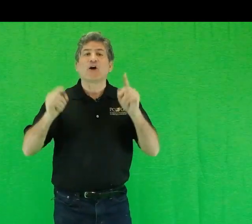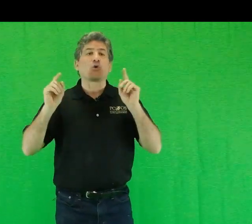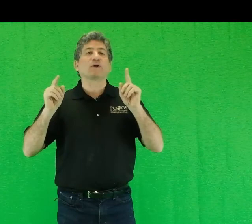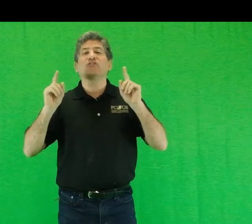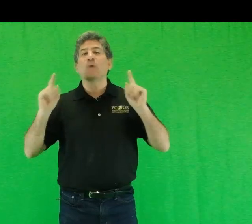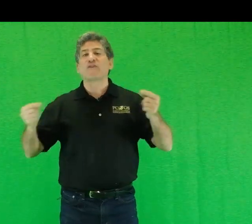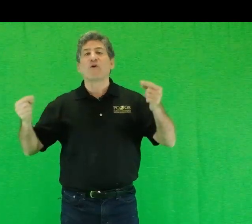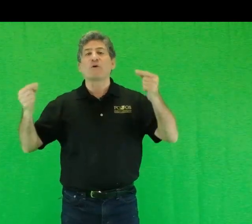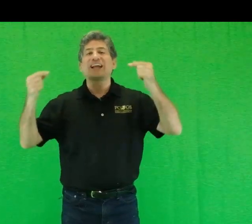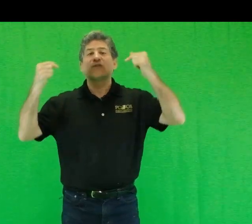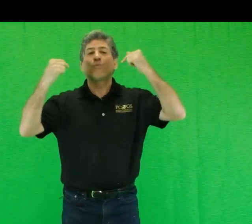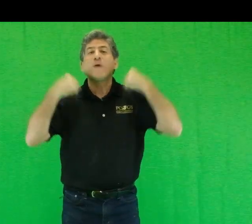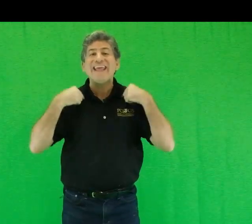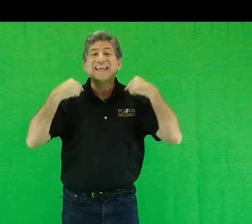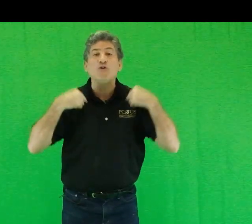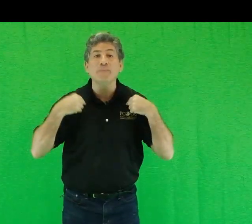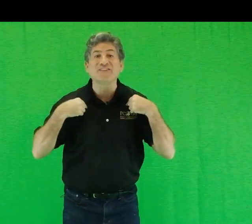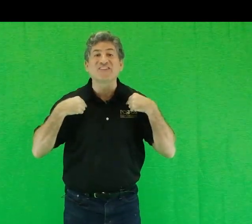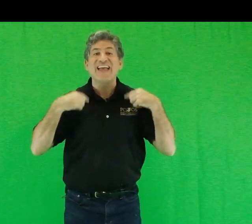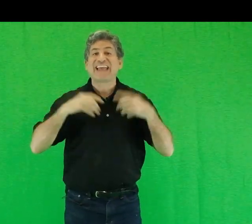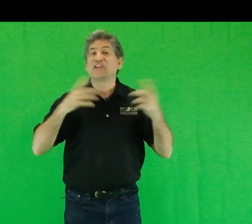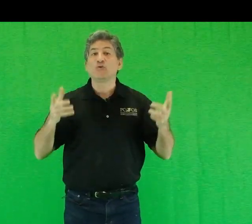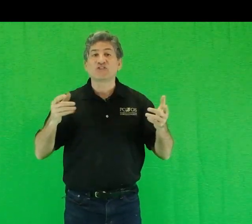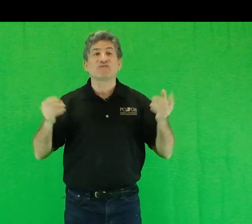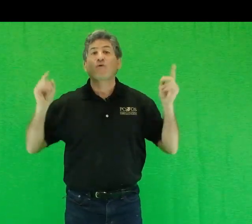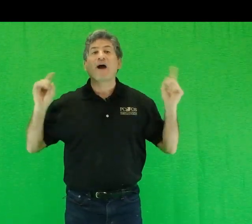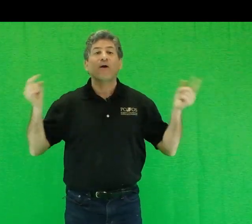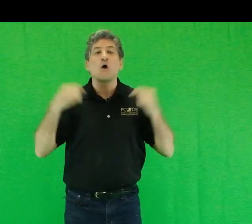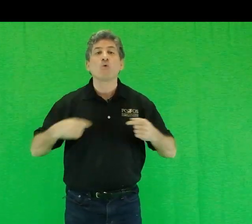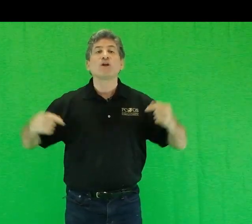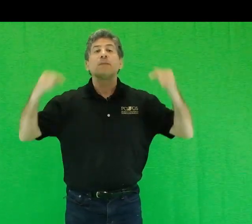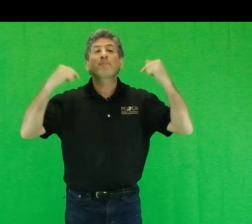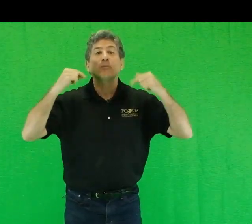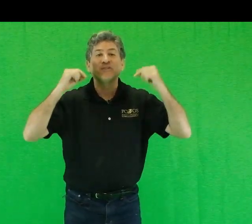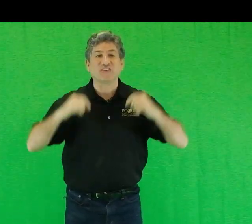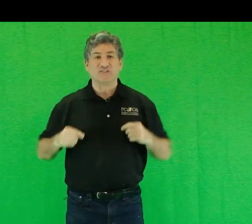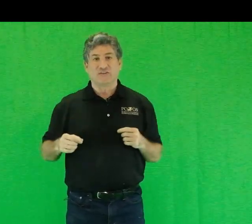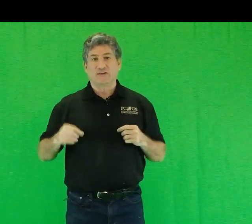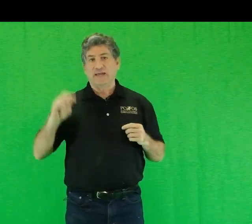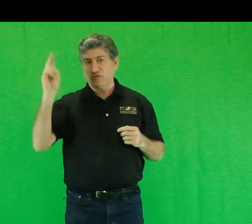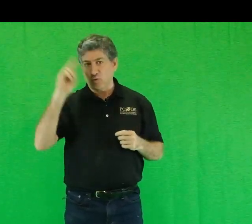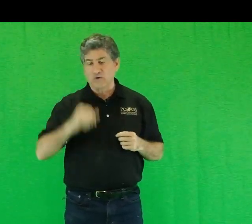according to whether or not we humans can use it for our own purposes. End quote.